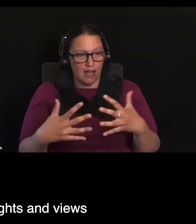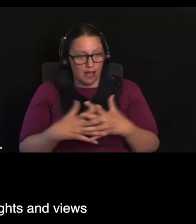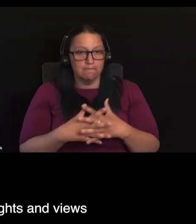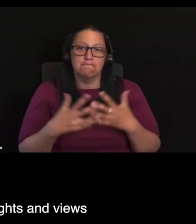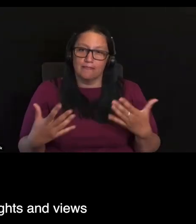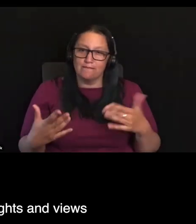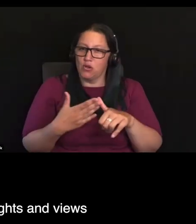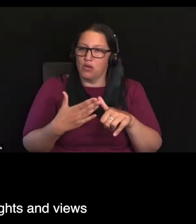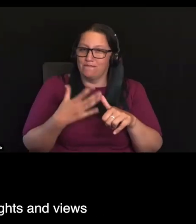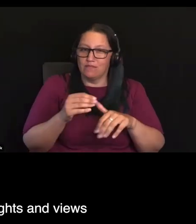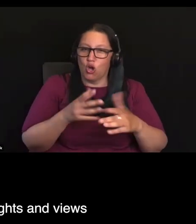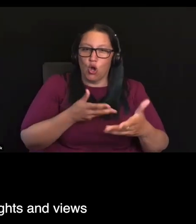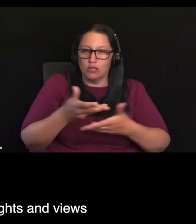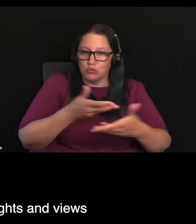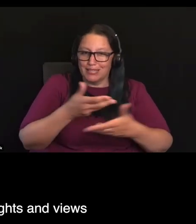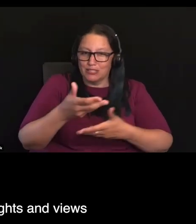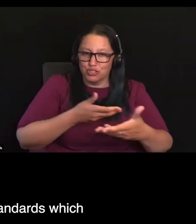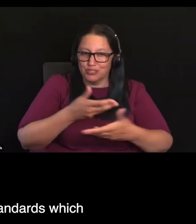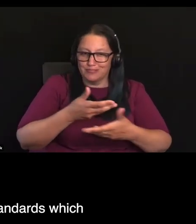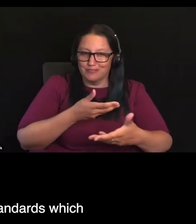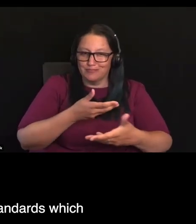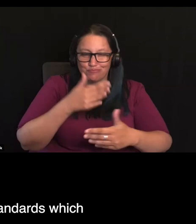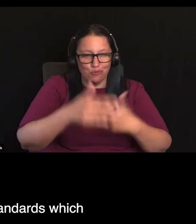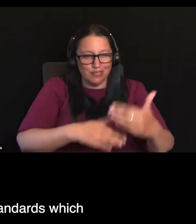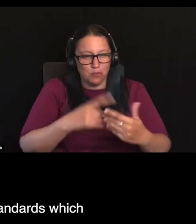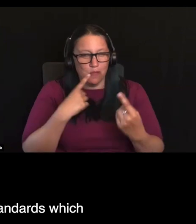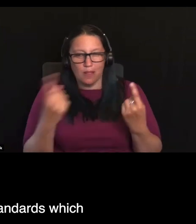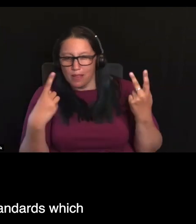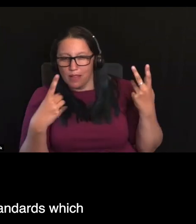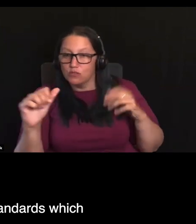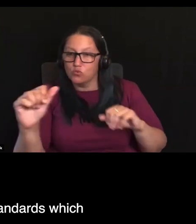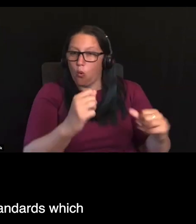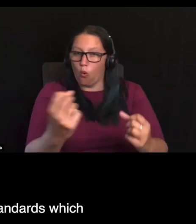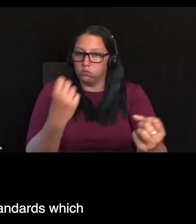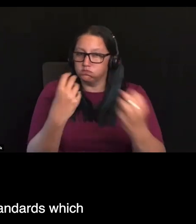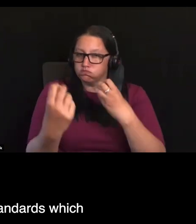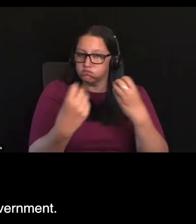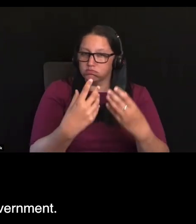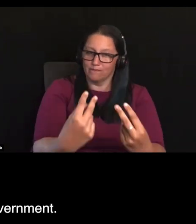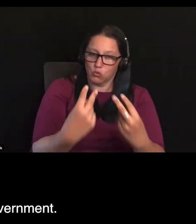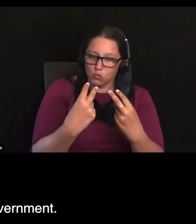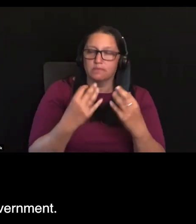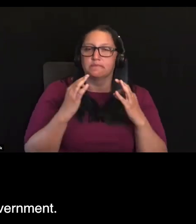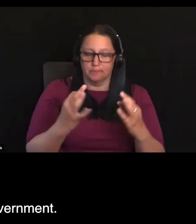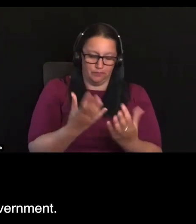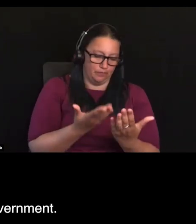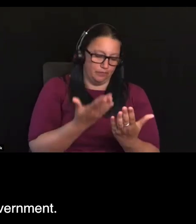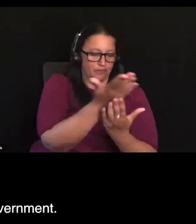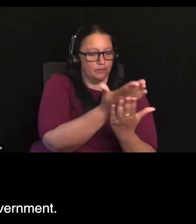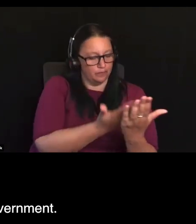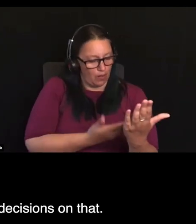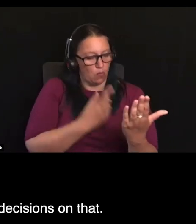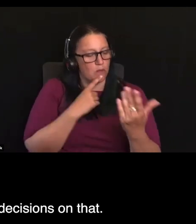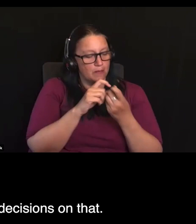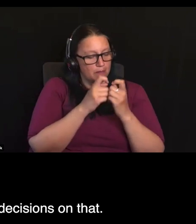process, and we hear your thoughts and views, we intend to finalise a set of standards which we intend to present to government.